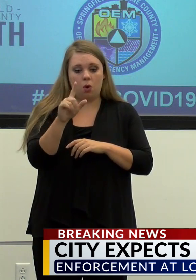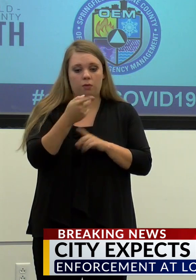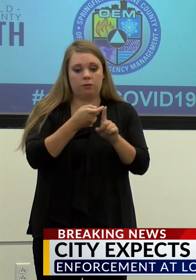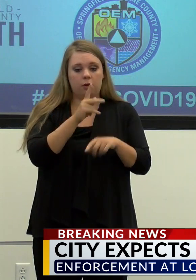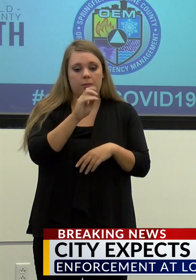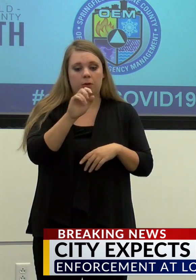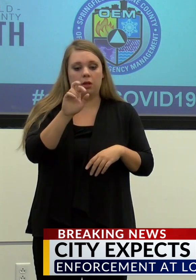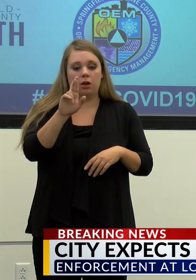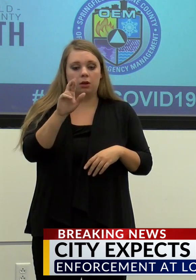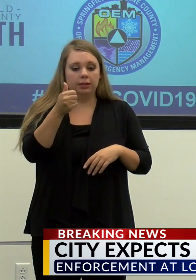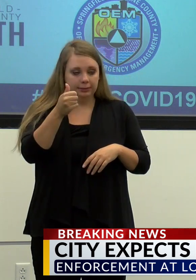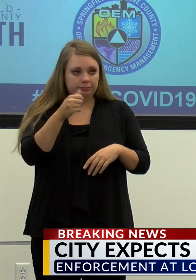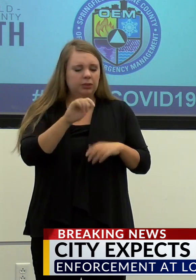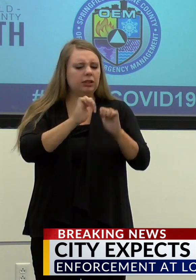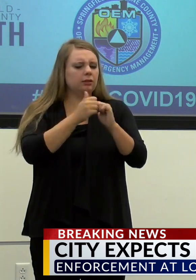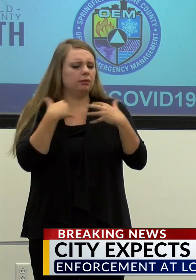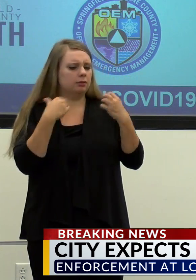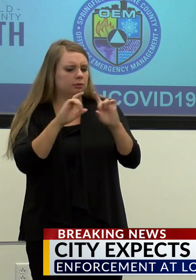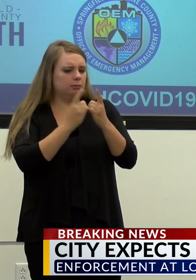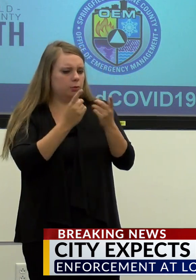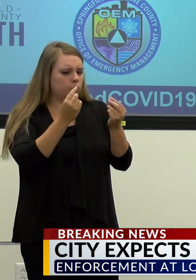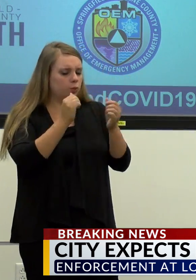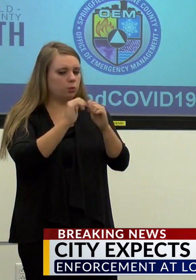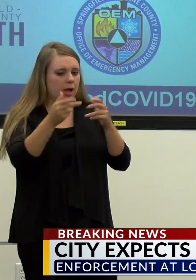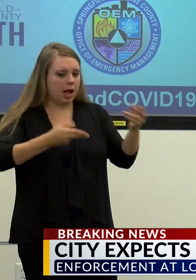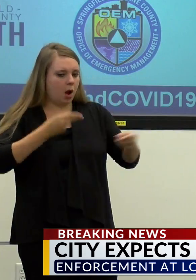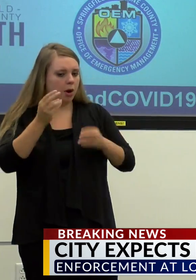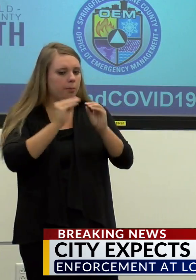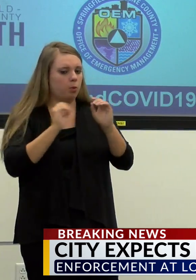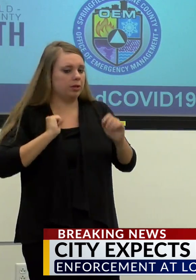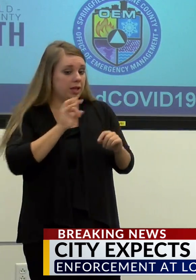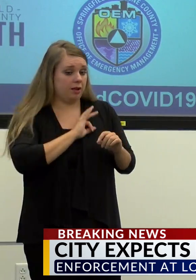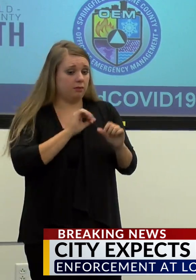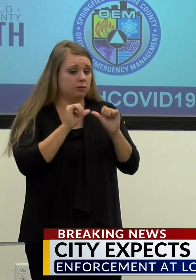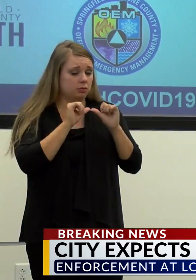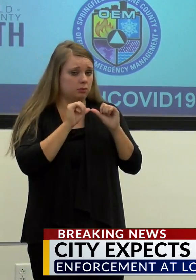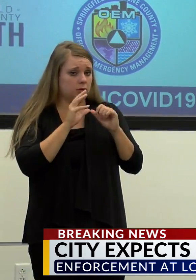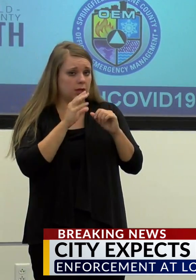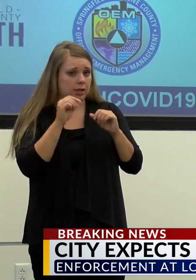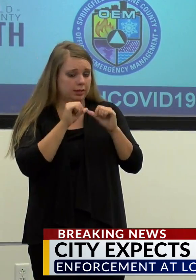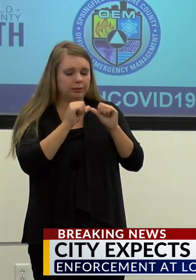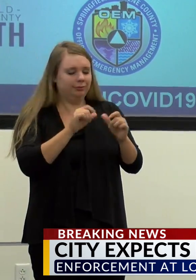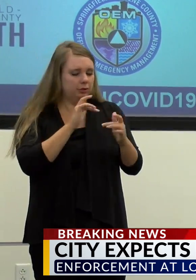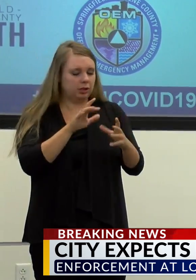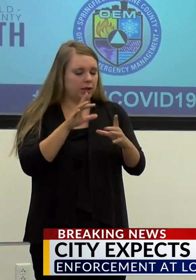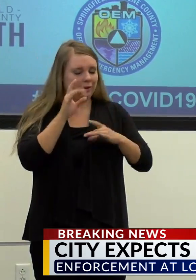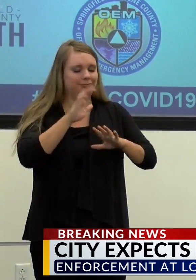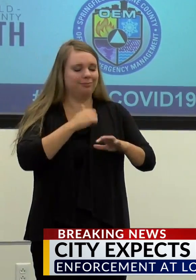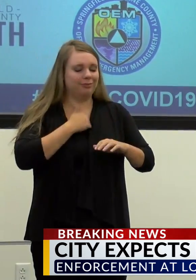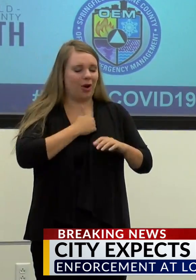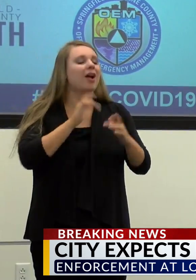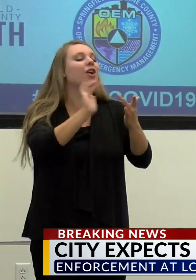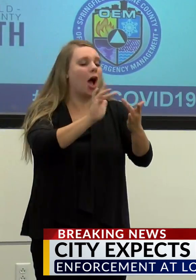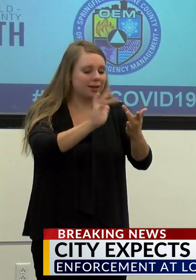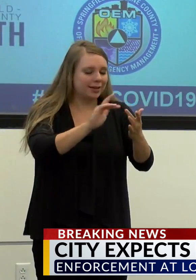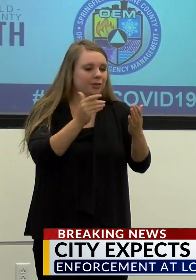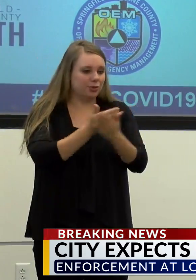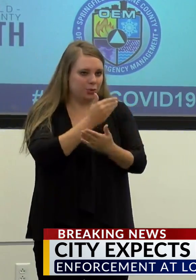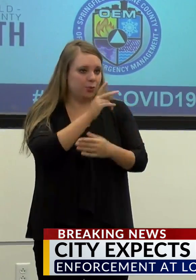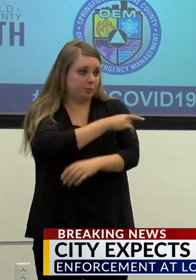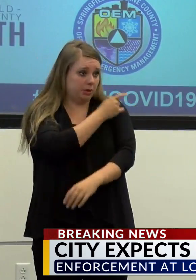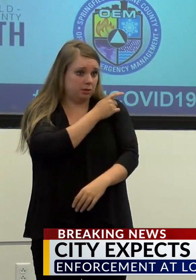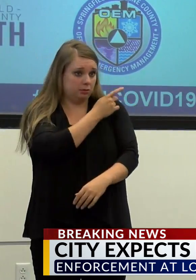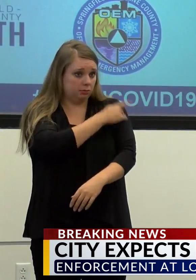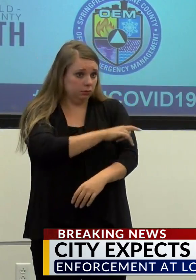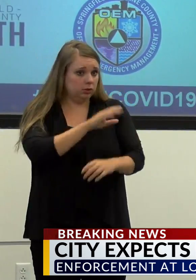how was the health department doing with hiring more staff and continuing to contract contact, sorry, trace new cases? Are we